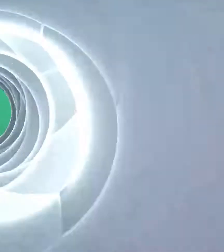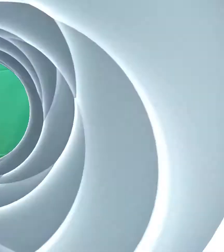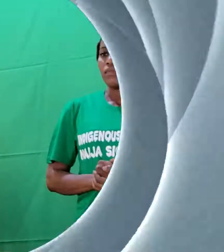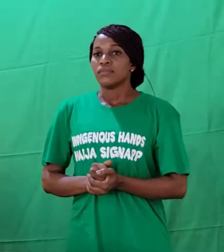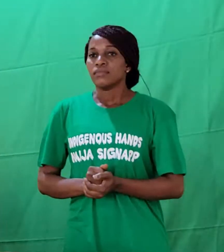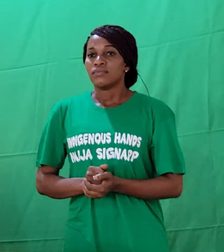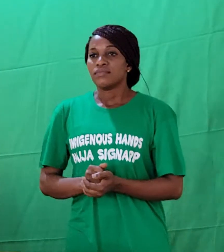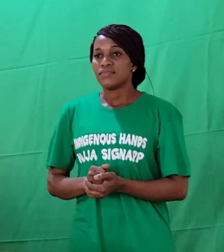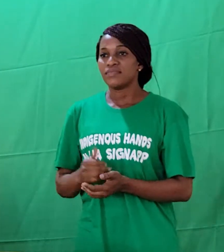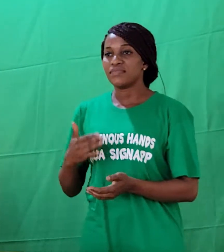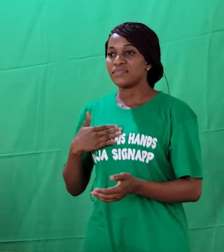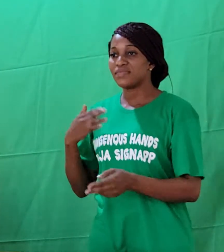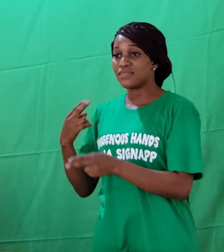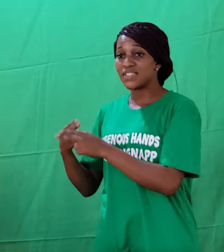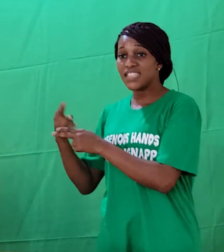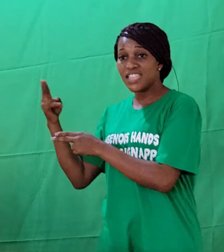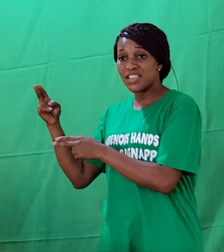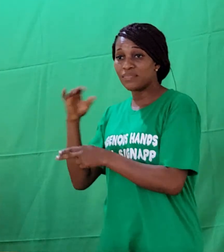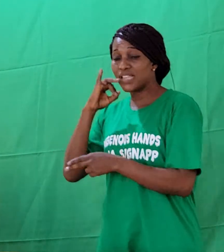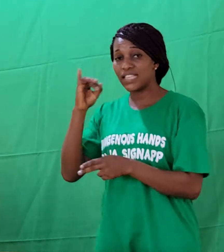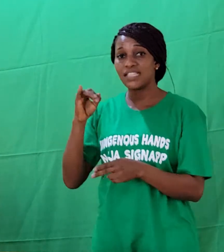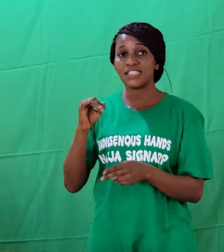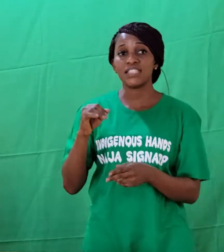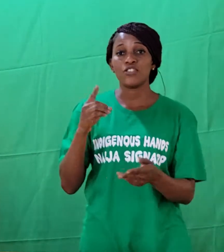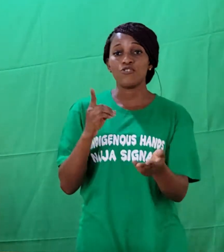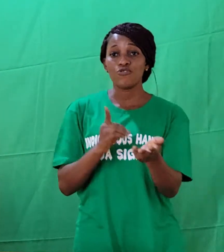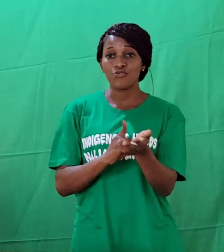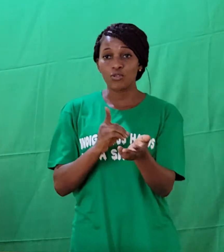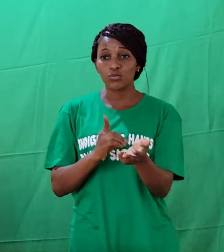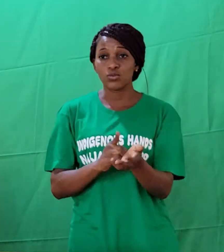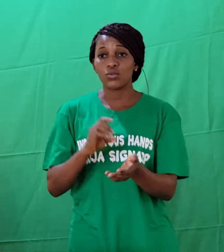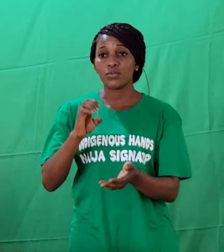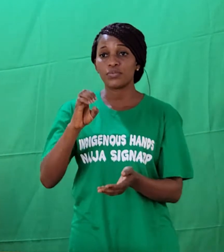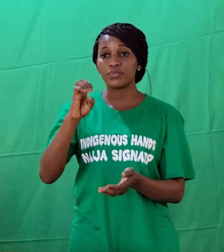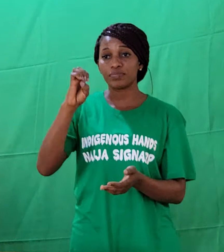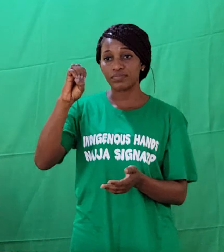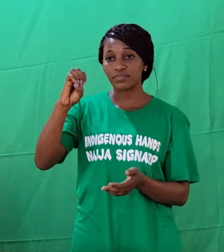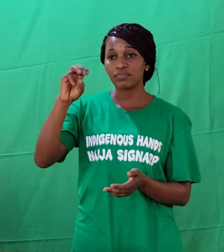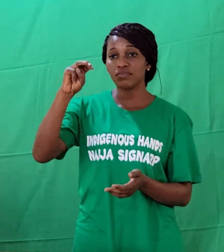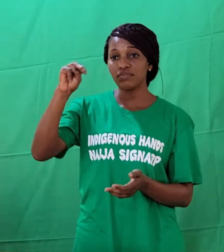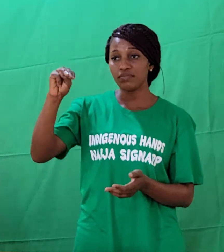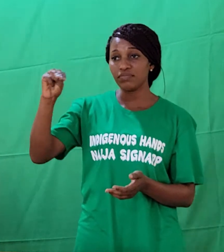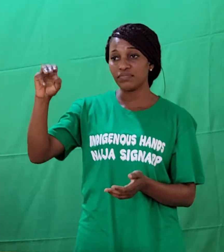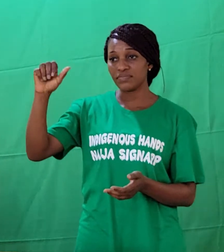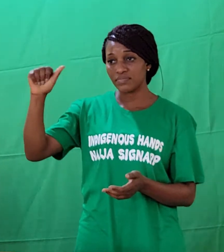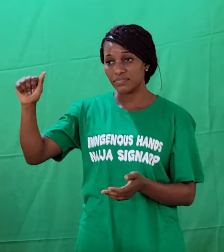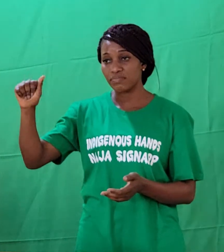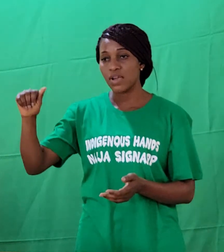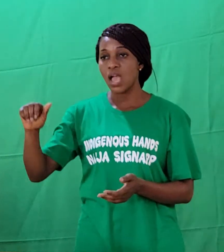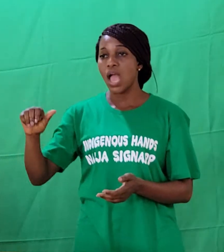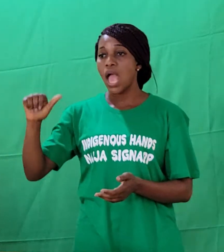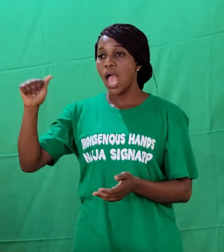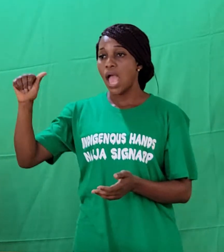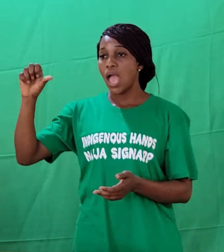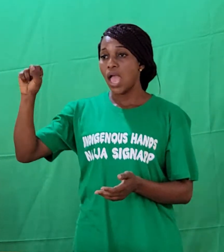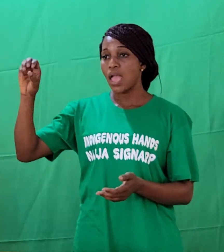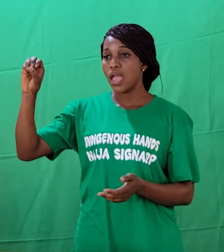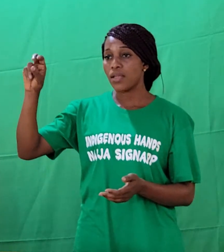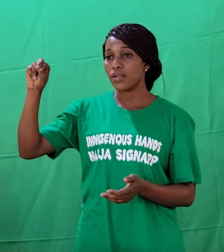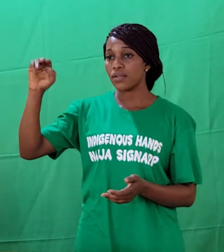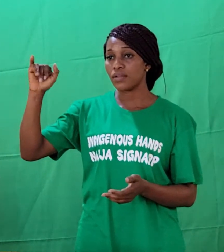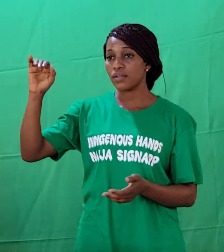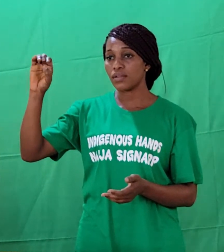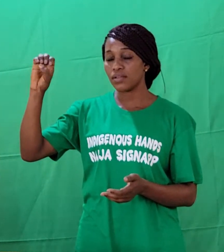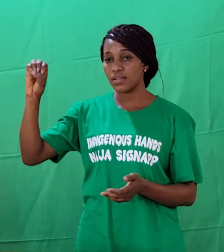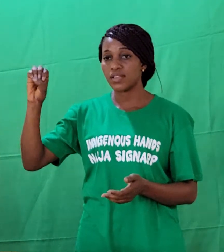My name is Dr. Ima Asunye, I am the CEO and co-founder of Esdeli,